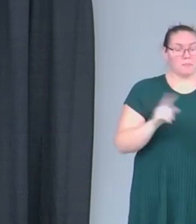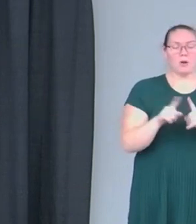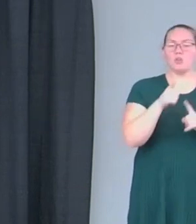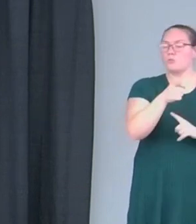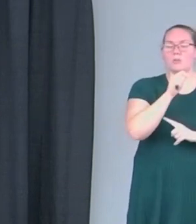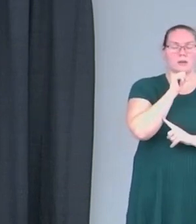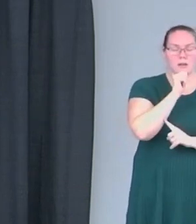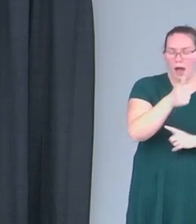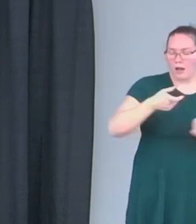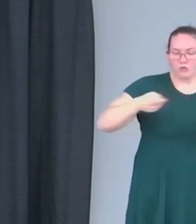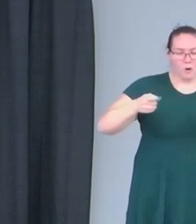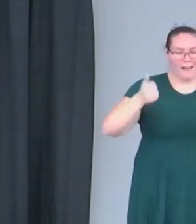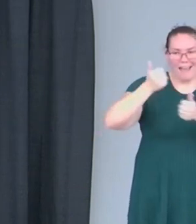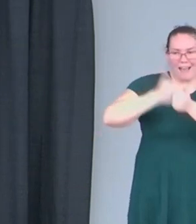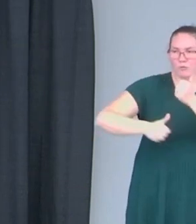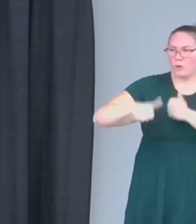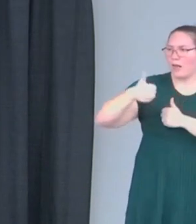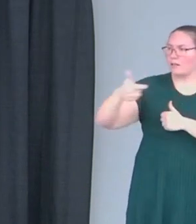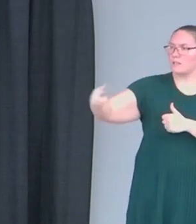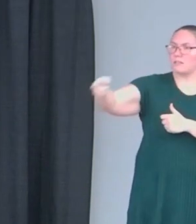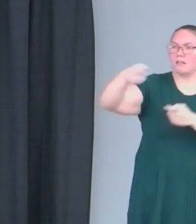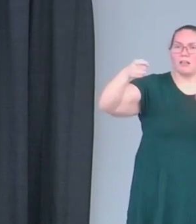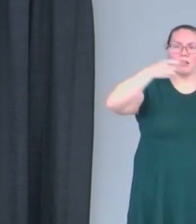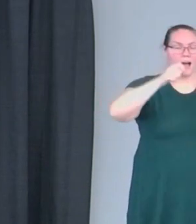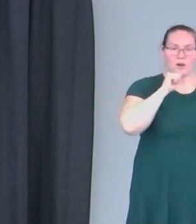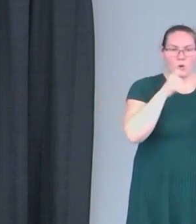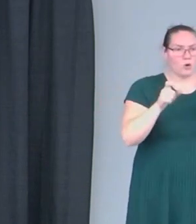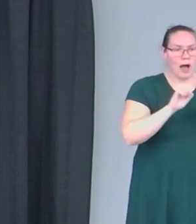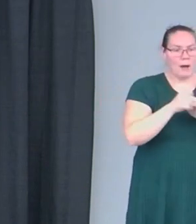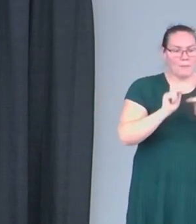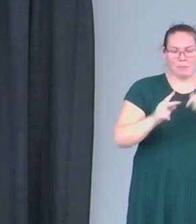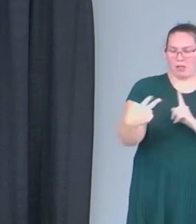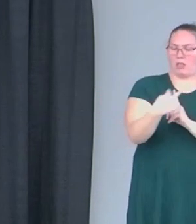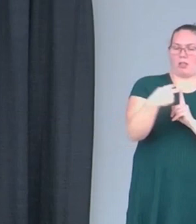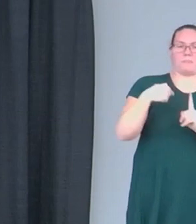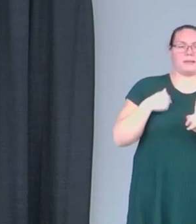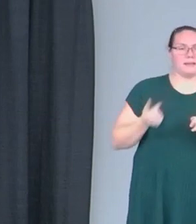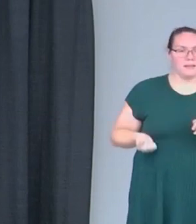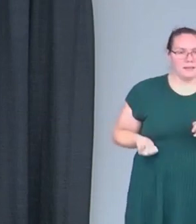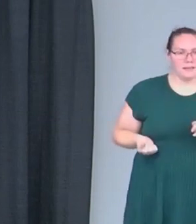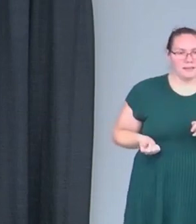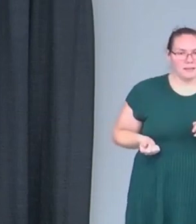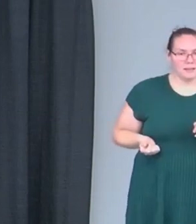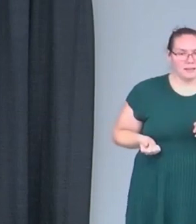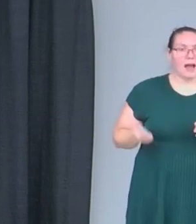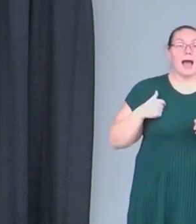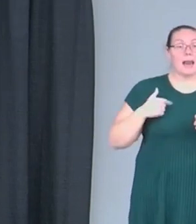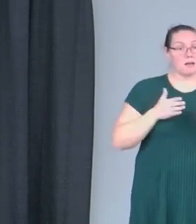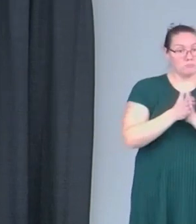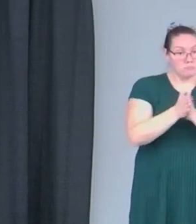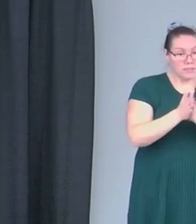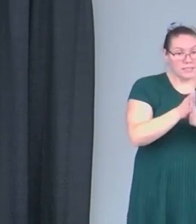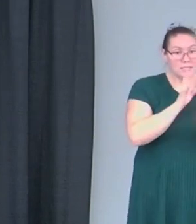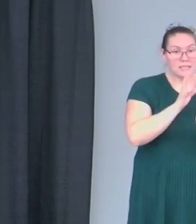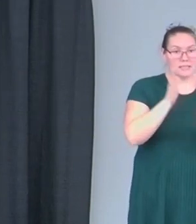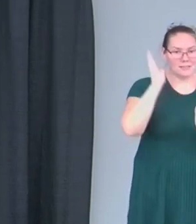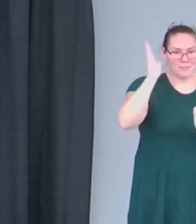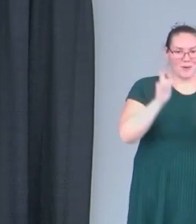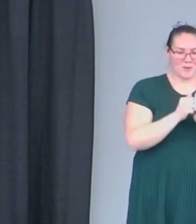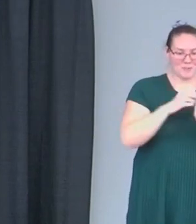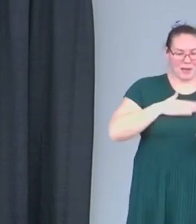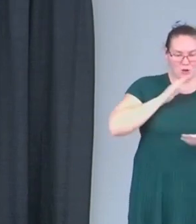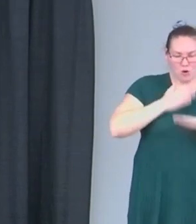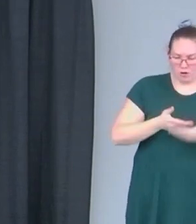you're not in control of everybody else. Like I don't control how people see me. I had a great motivational speech with my daughter last night.